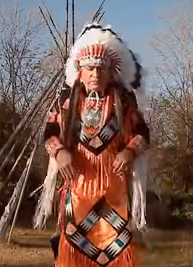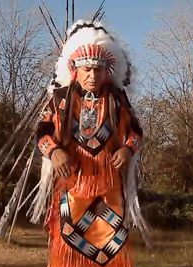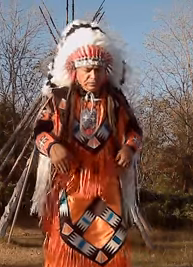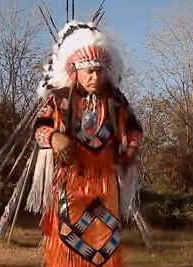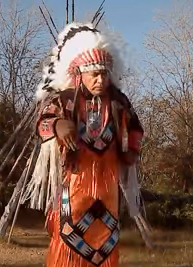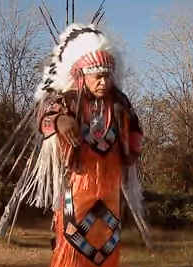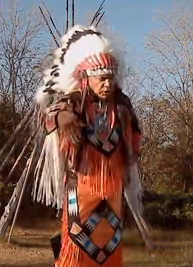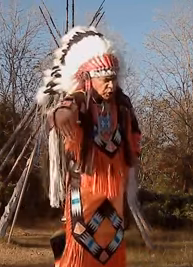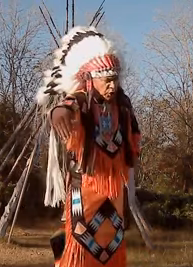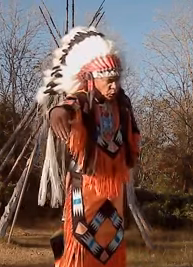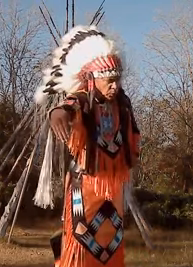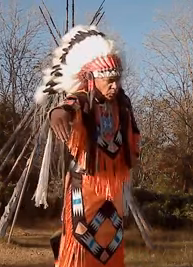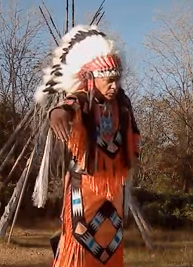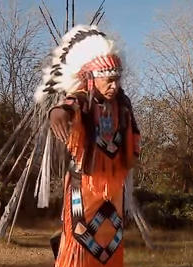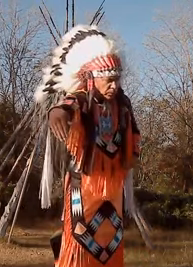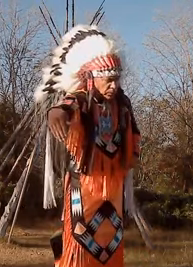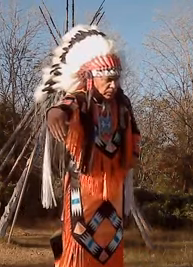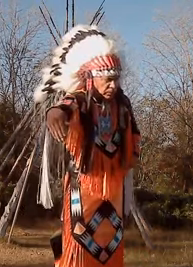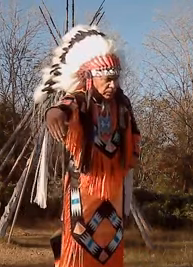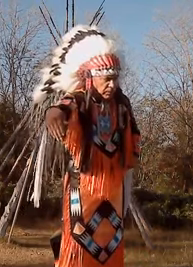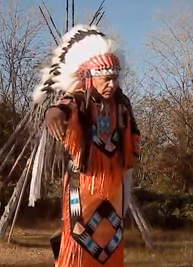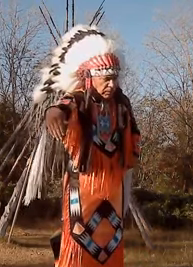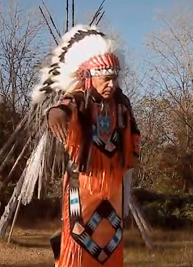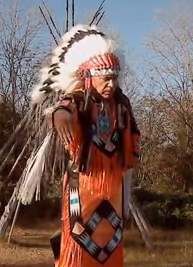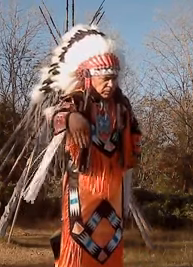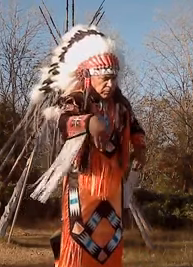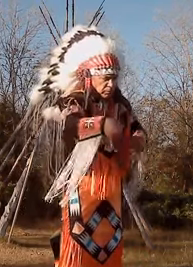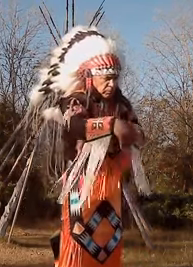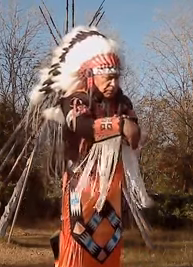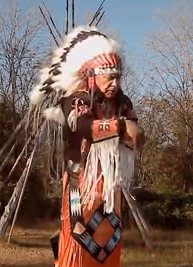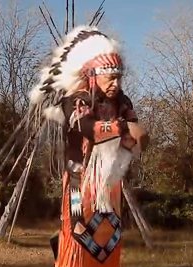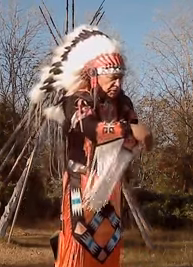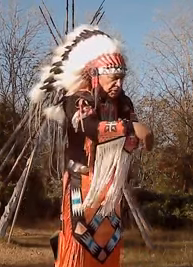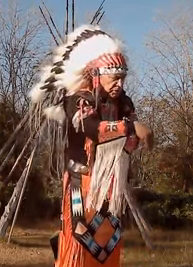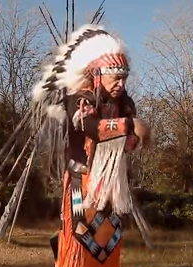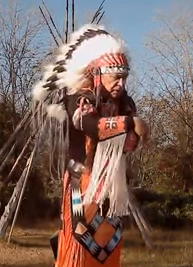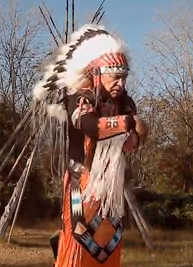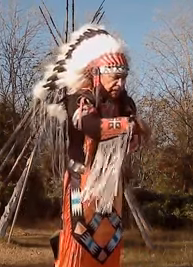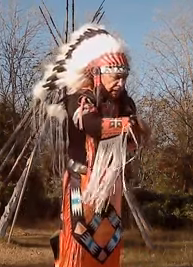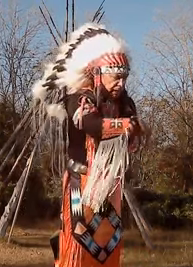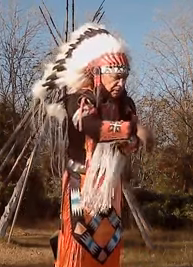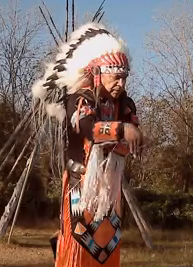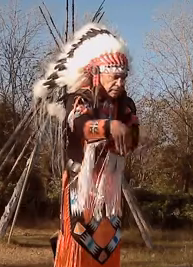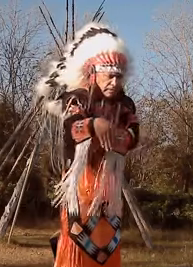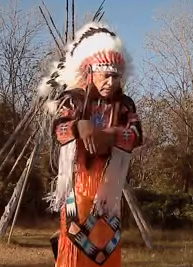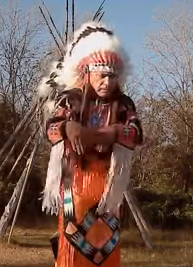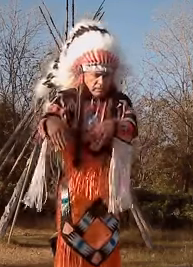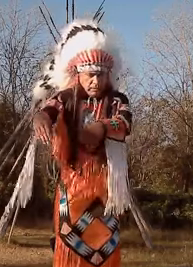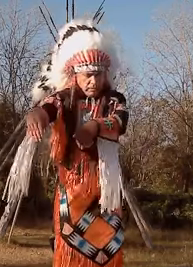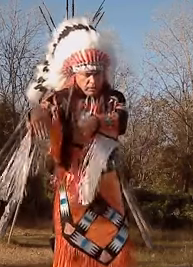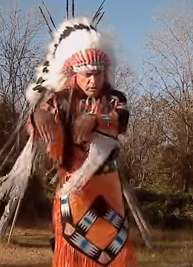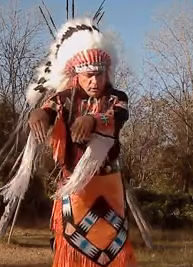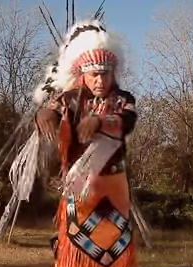um no so you see the positions of the hand no